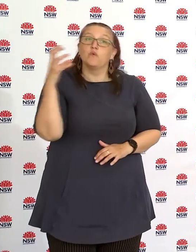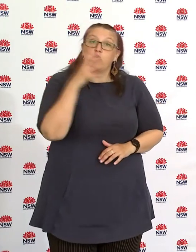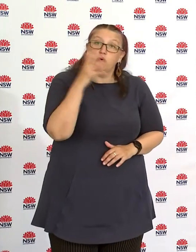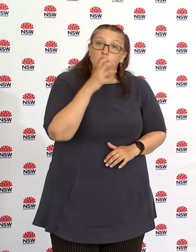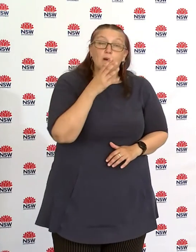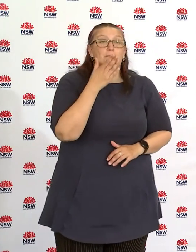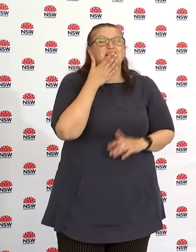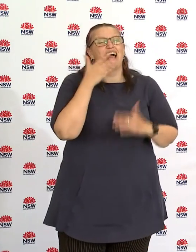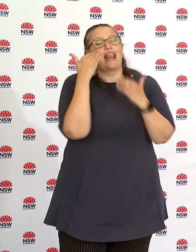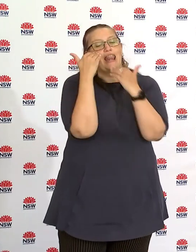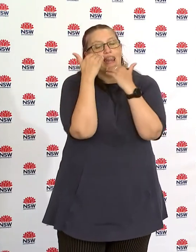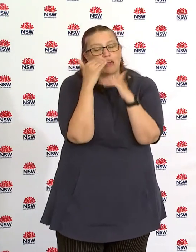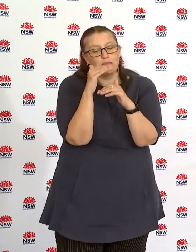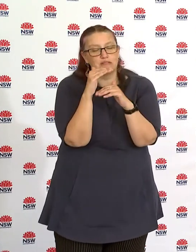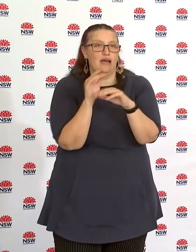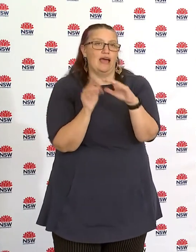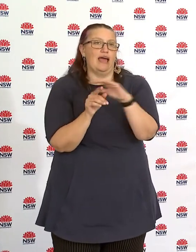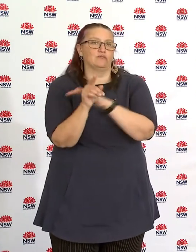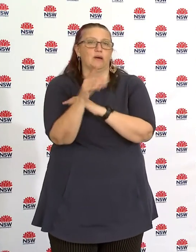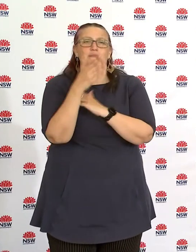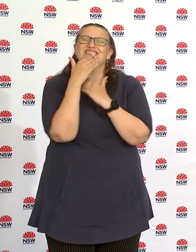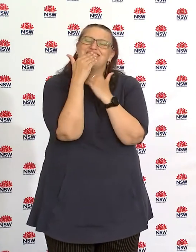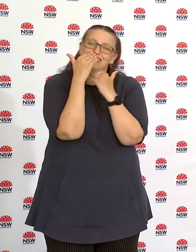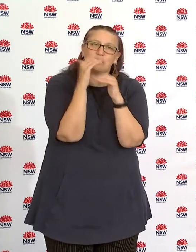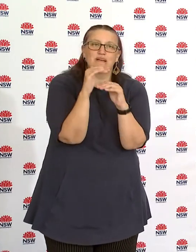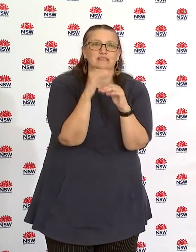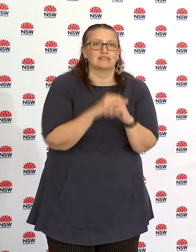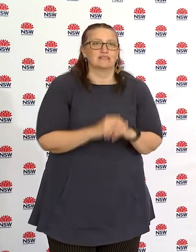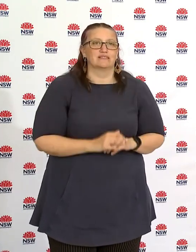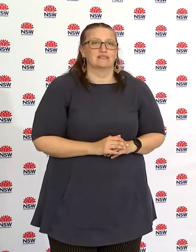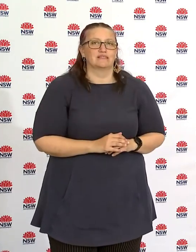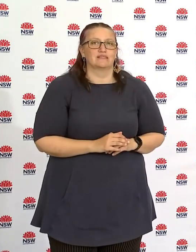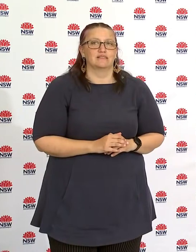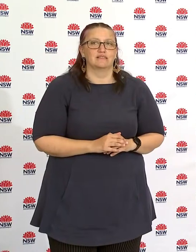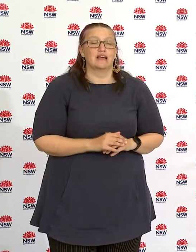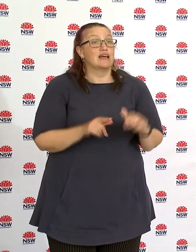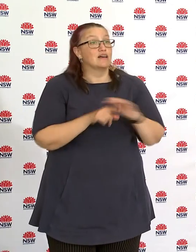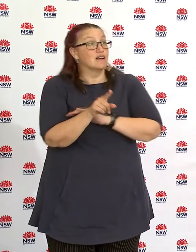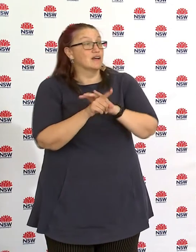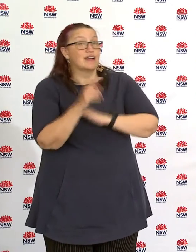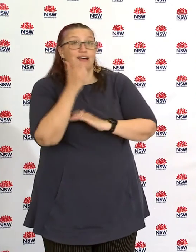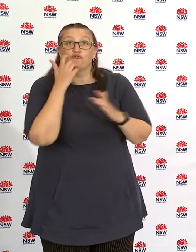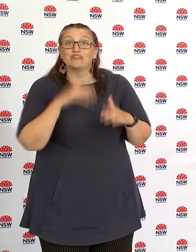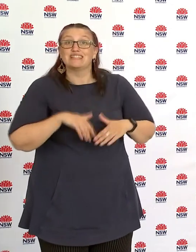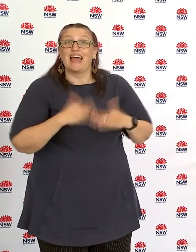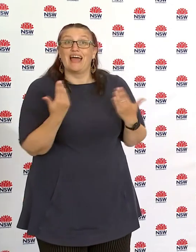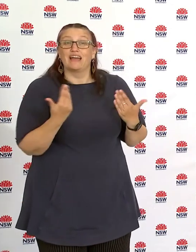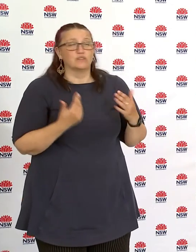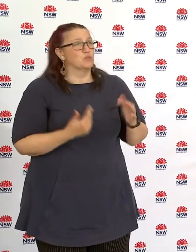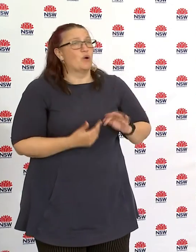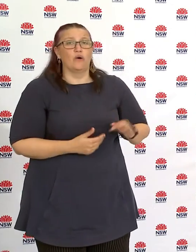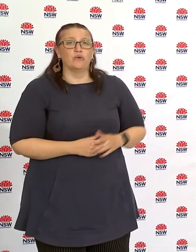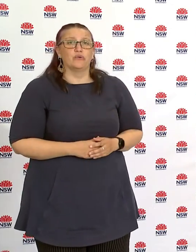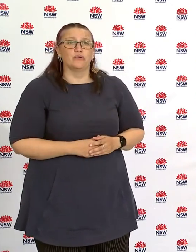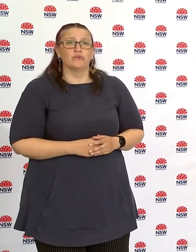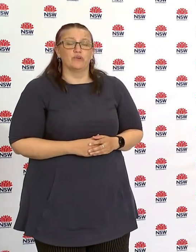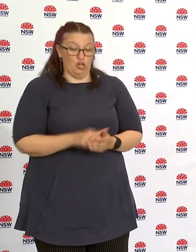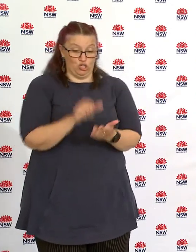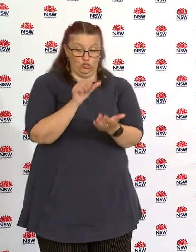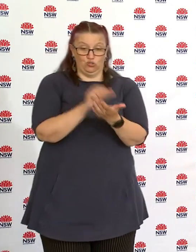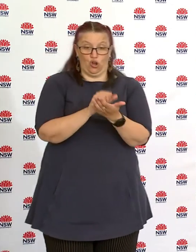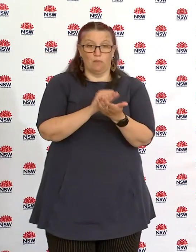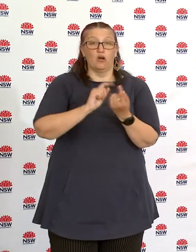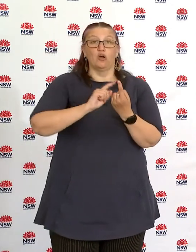your time outside because even if you get that household transmission and no one in that household has spent very long at the shops or any other